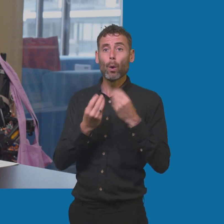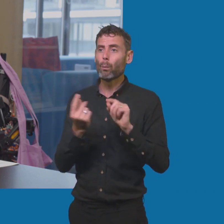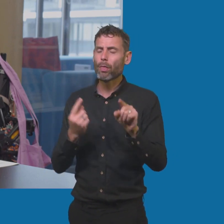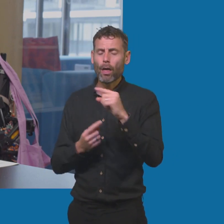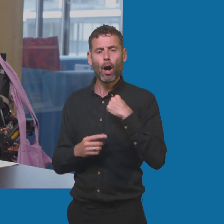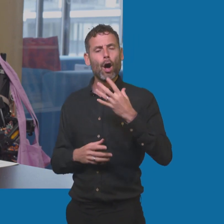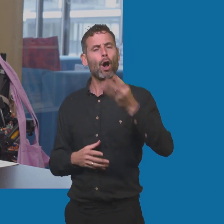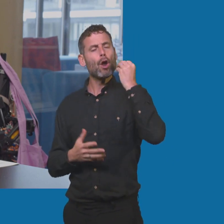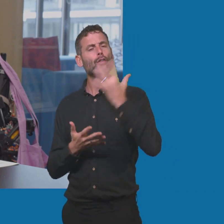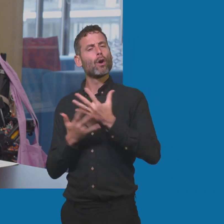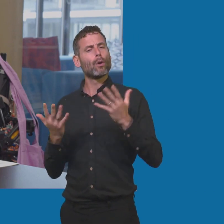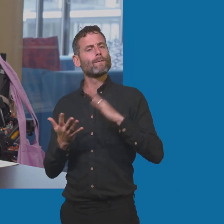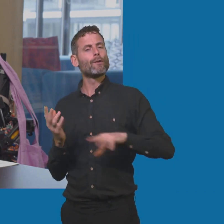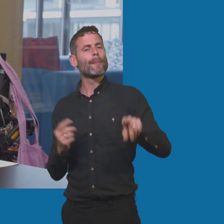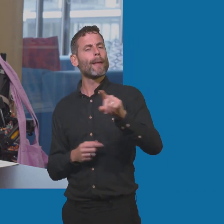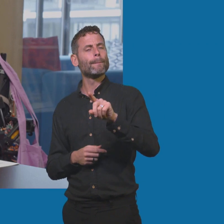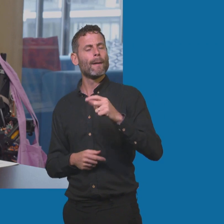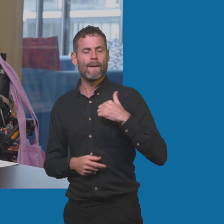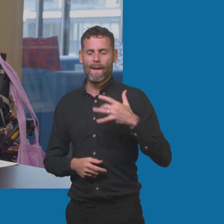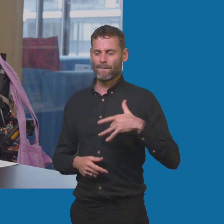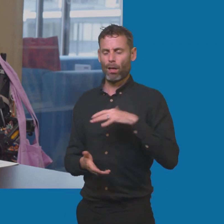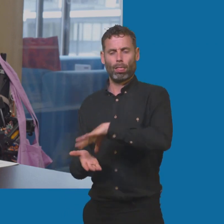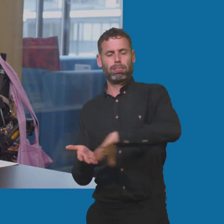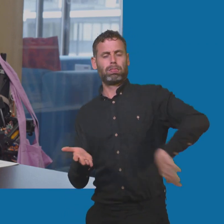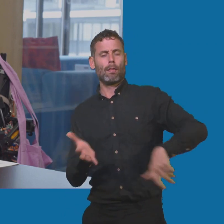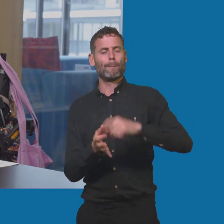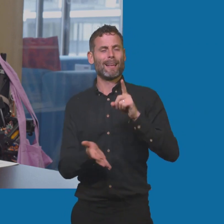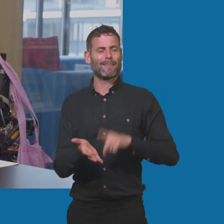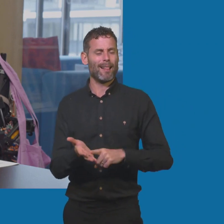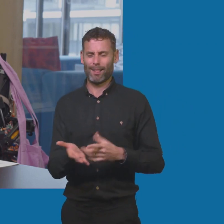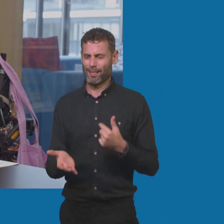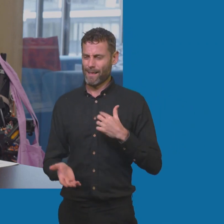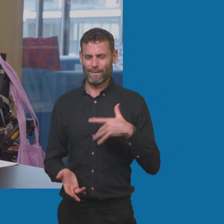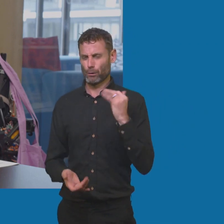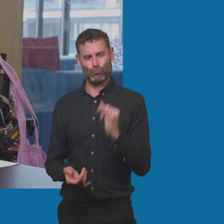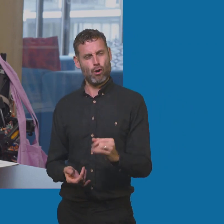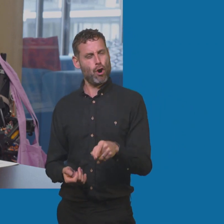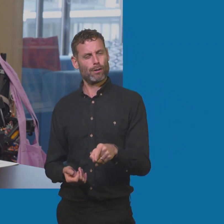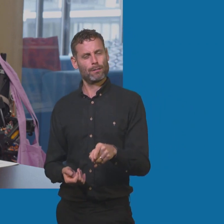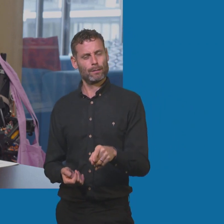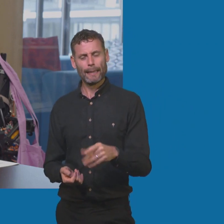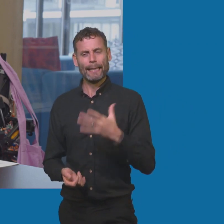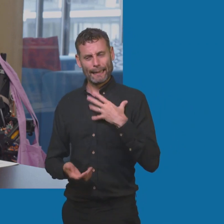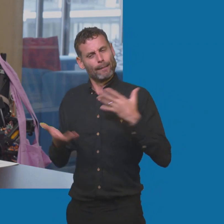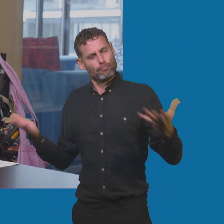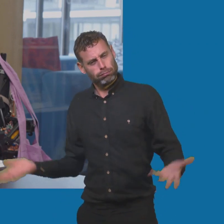injustice in the UK that we are not giving more space to the deaf community. So this is absolutely